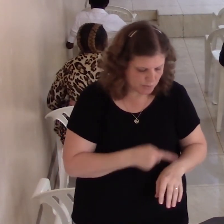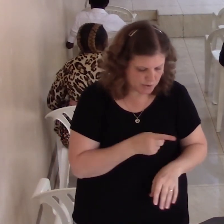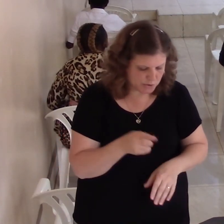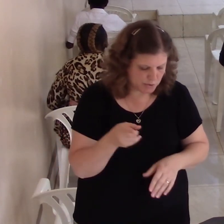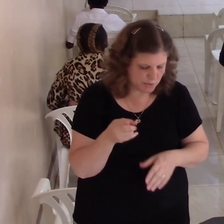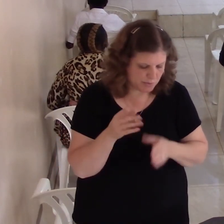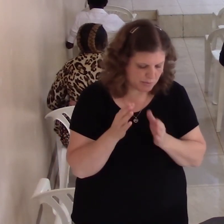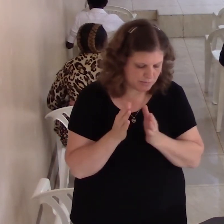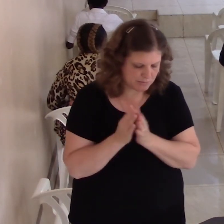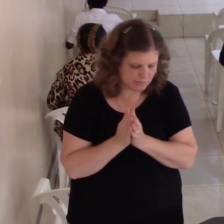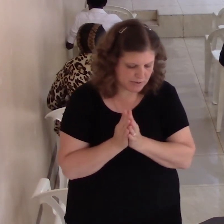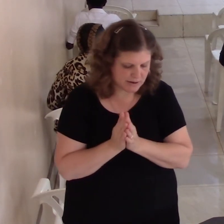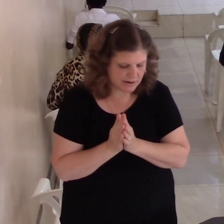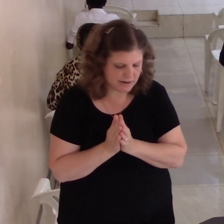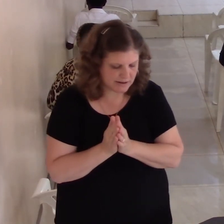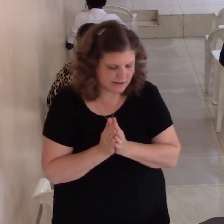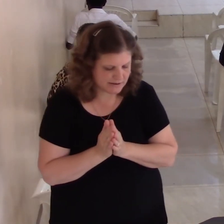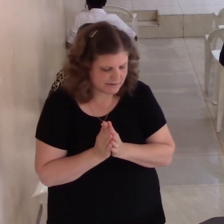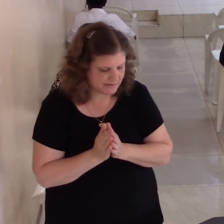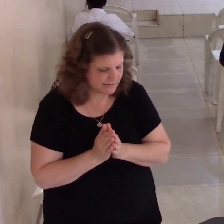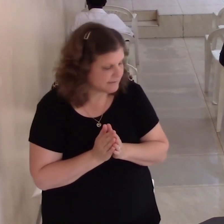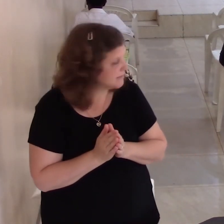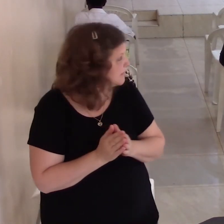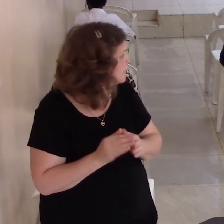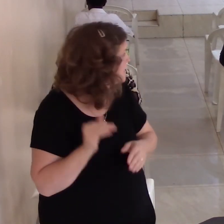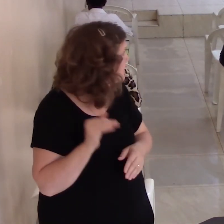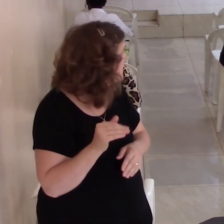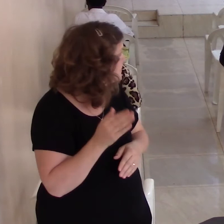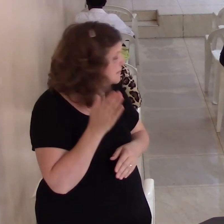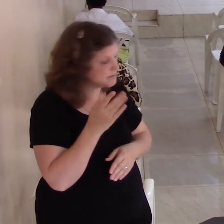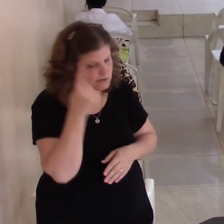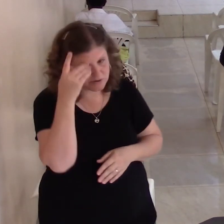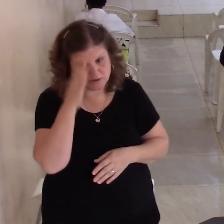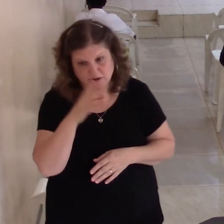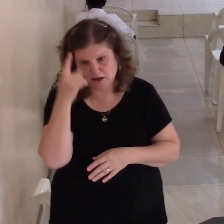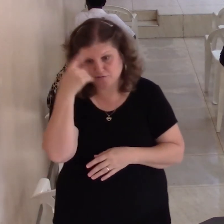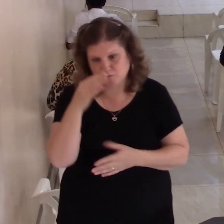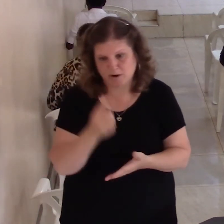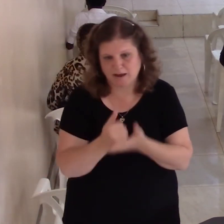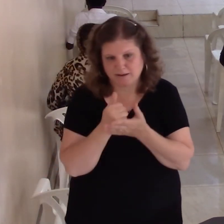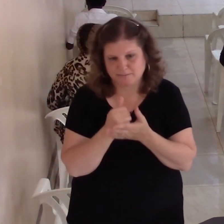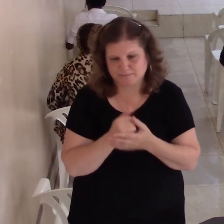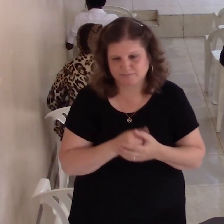now let me say this I try to not always say the first thing I think about